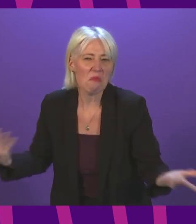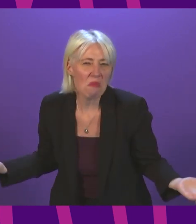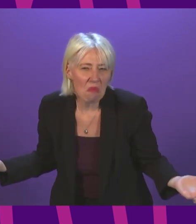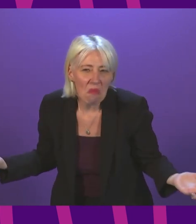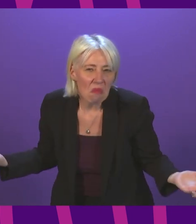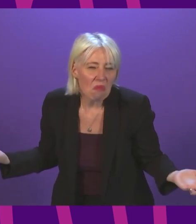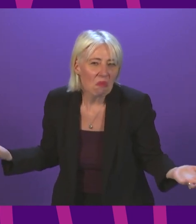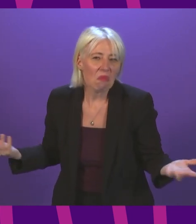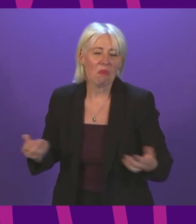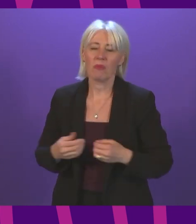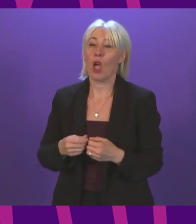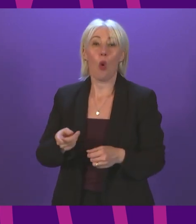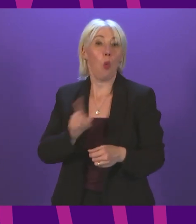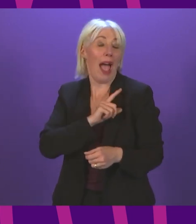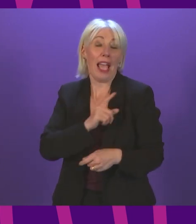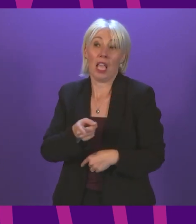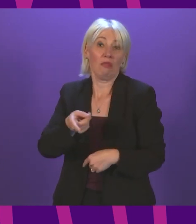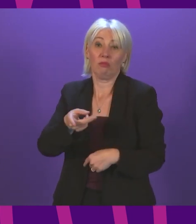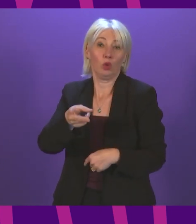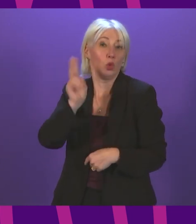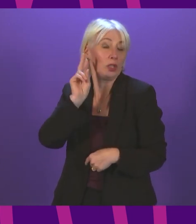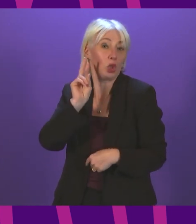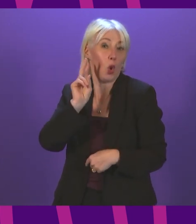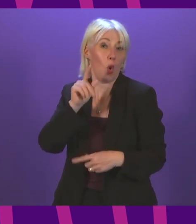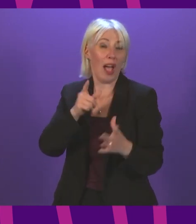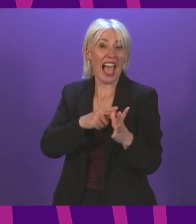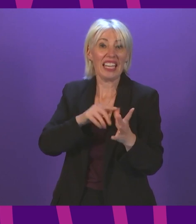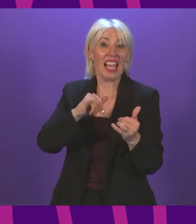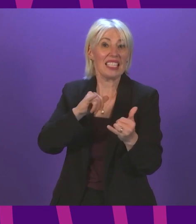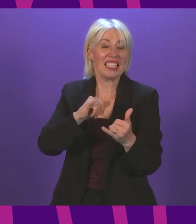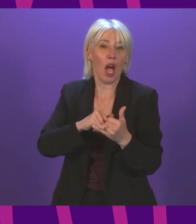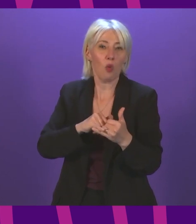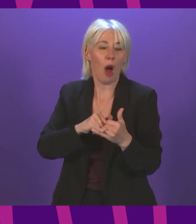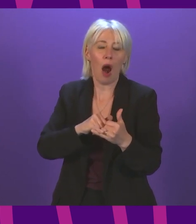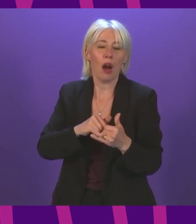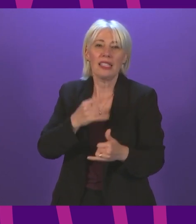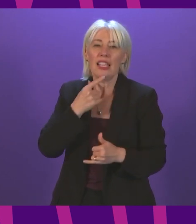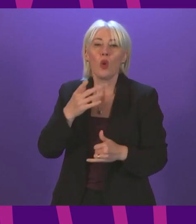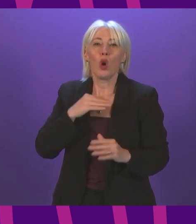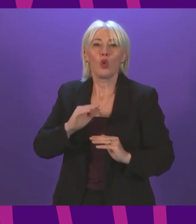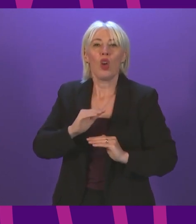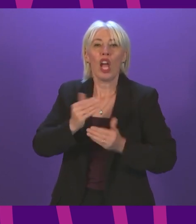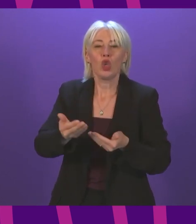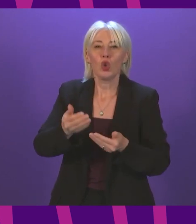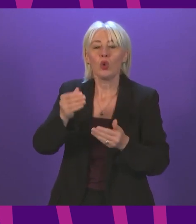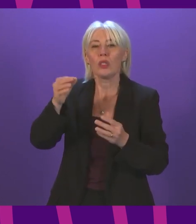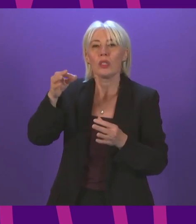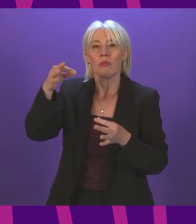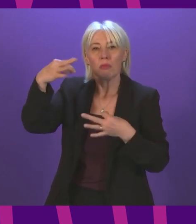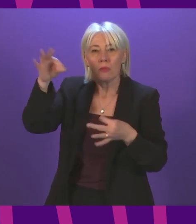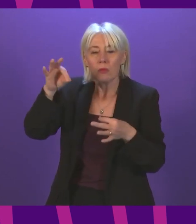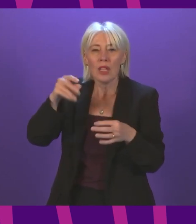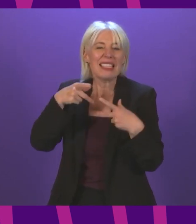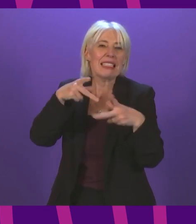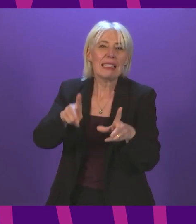Ana Sarwar was not asking us to introduce a scheme that either had a proof of